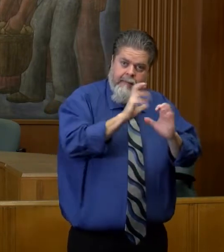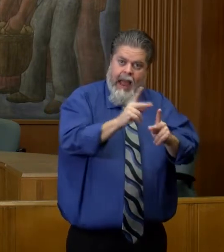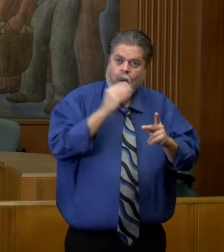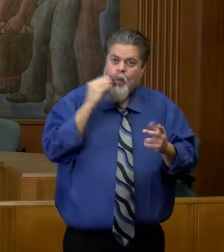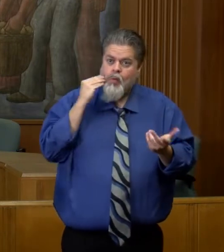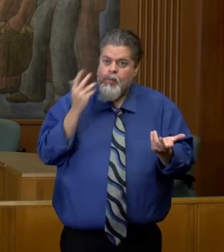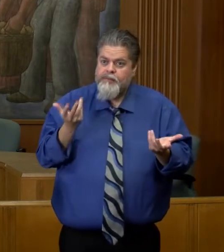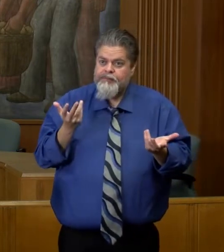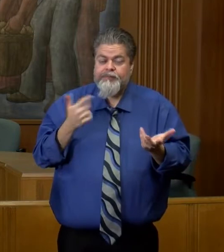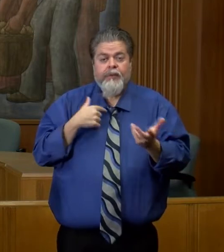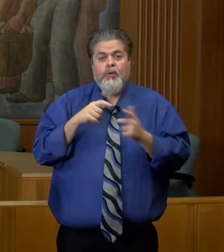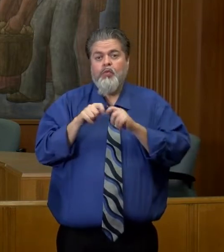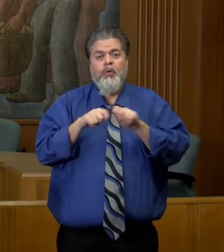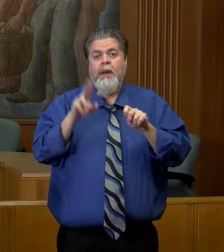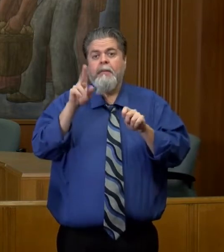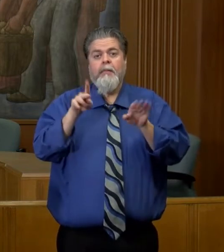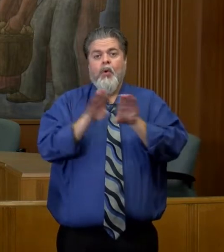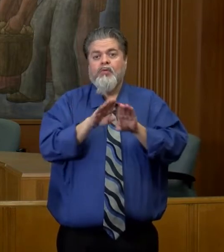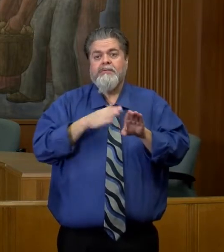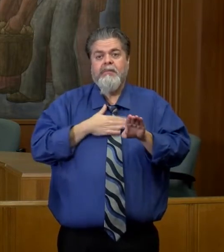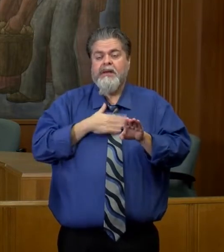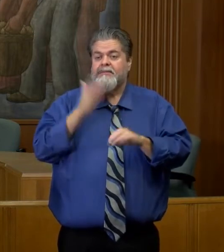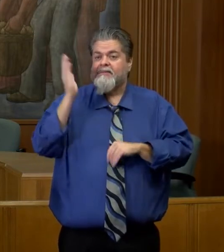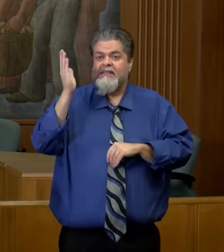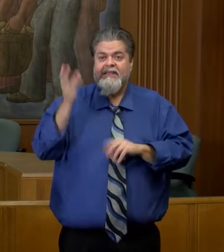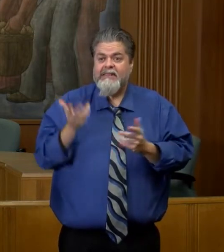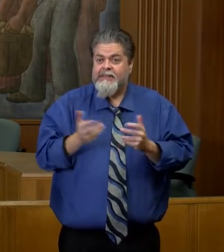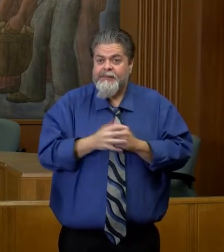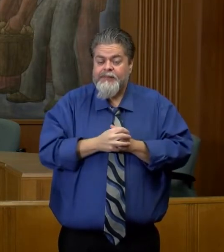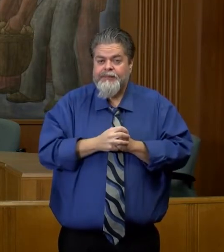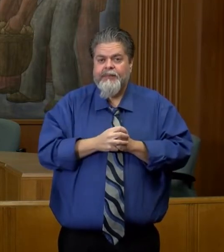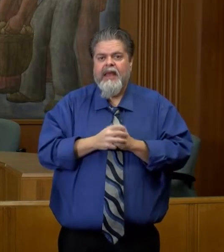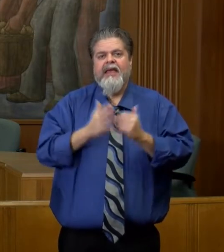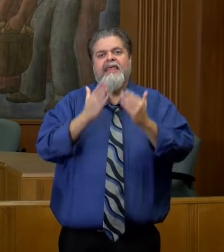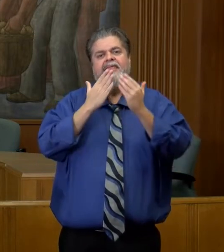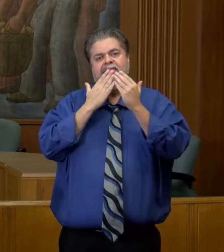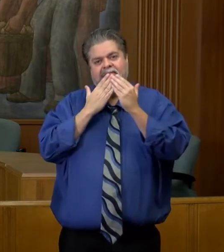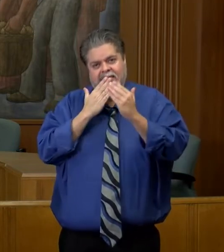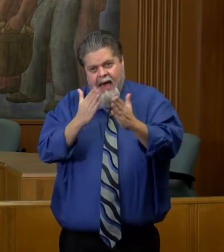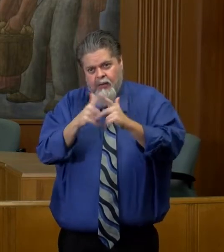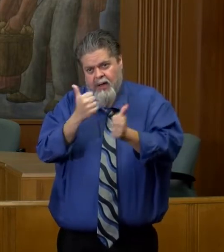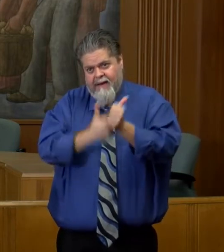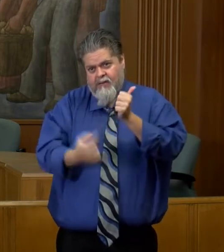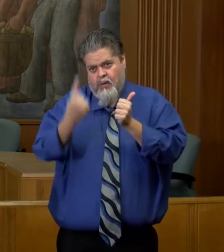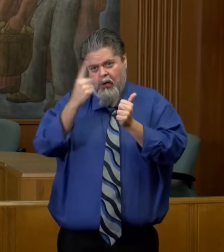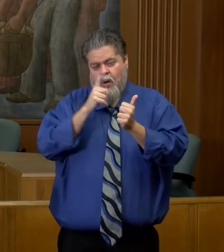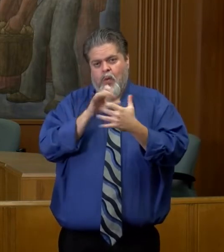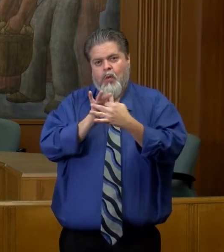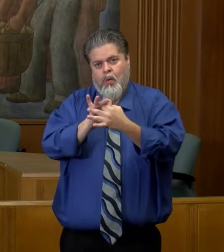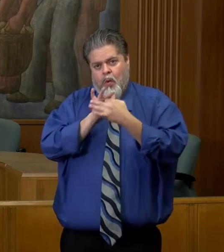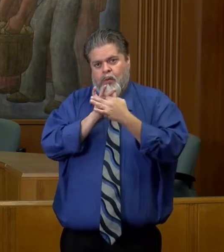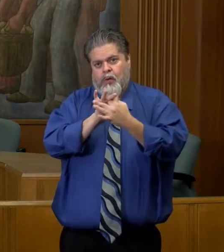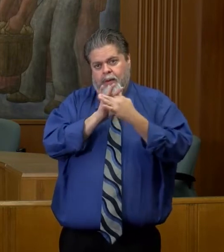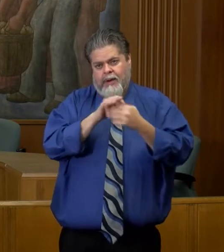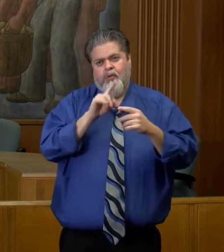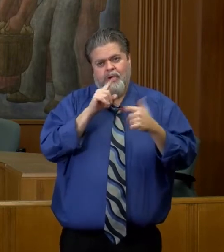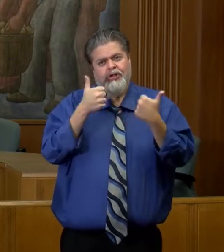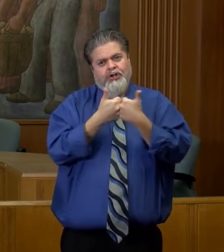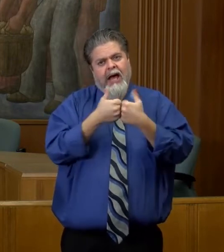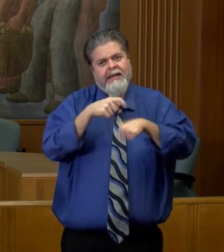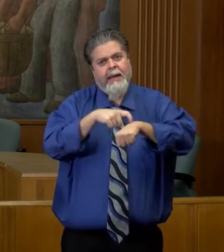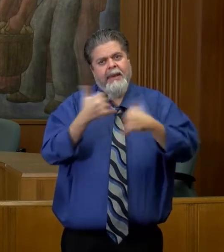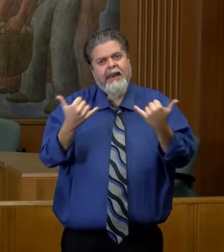And I'll just wrap up with, as I alluded to earlier, really a thanks to everyone who's stepping up during these really challenging times,